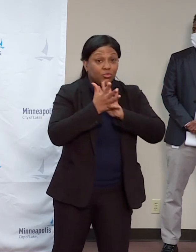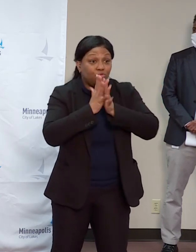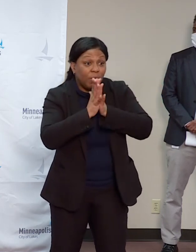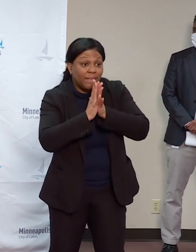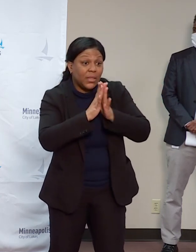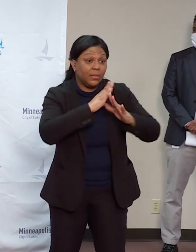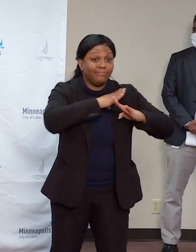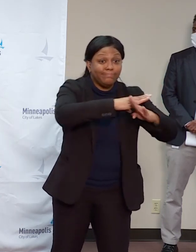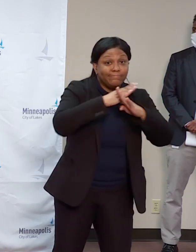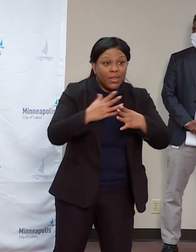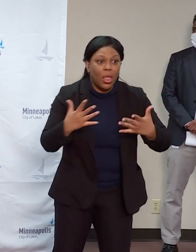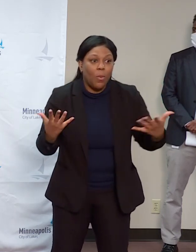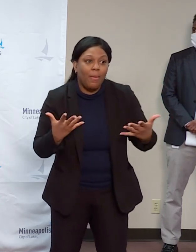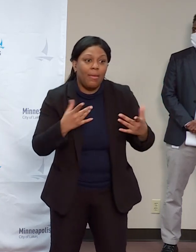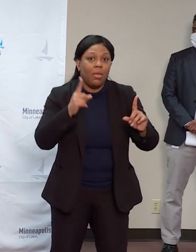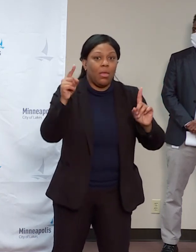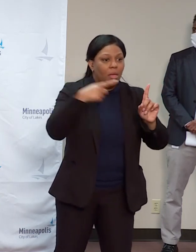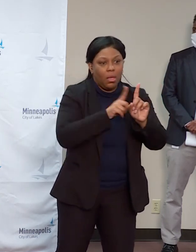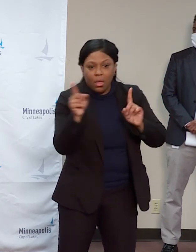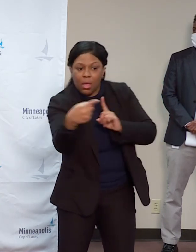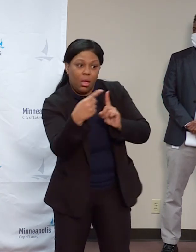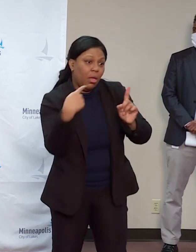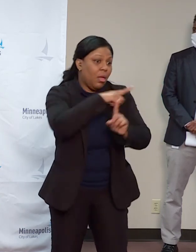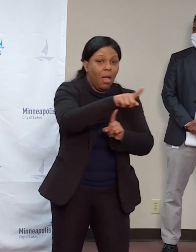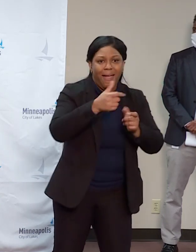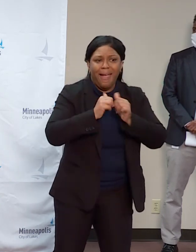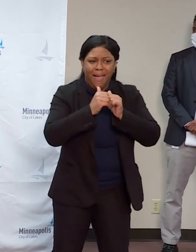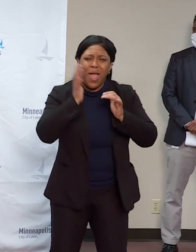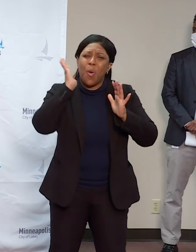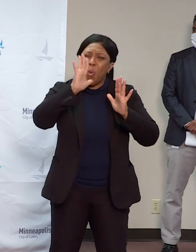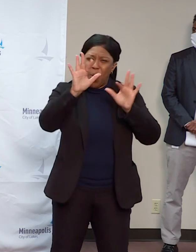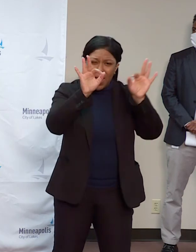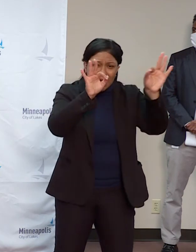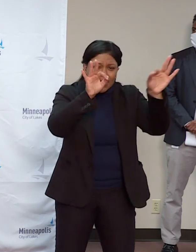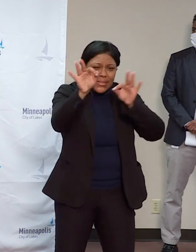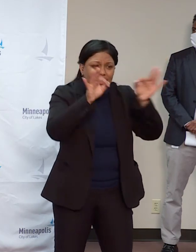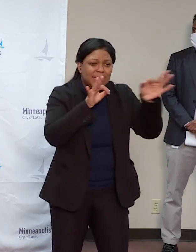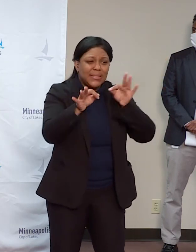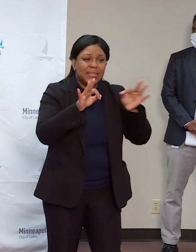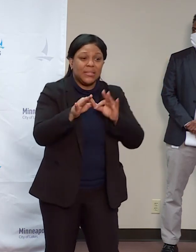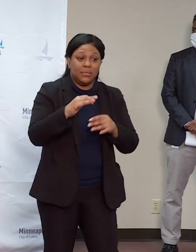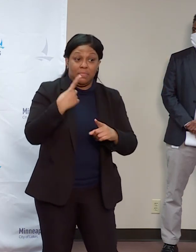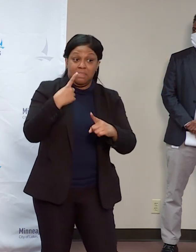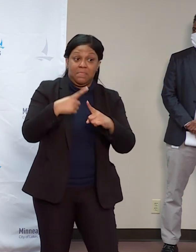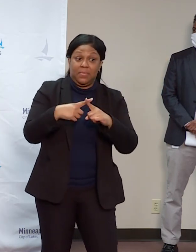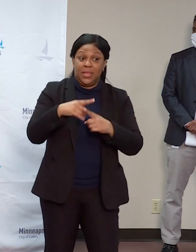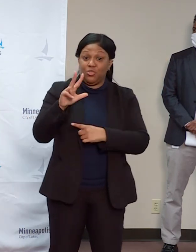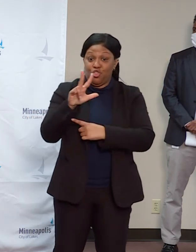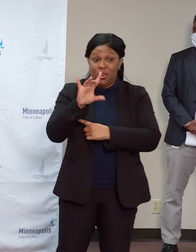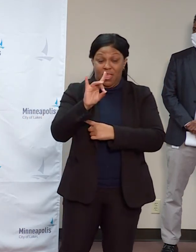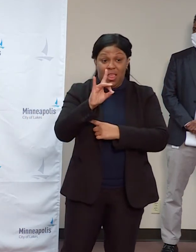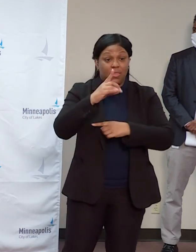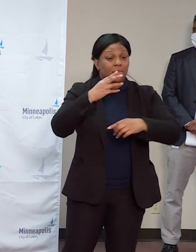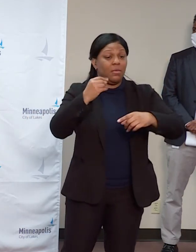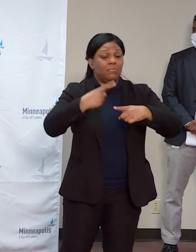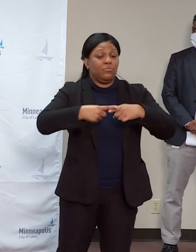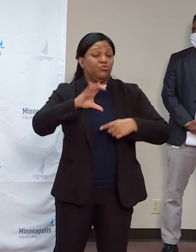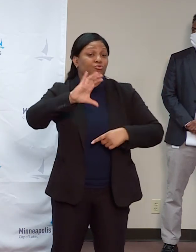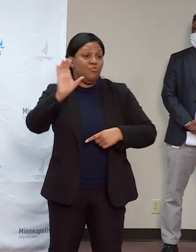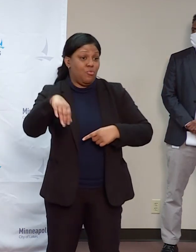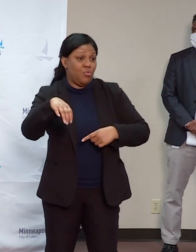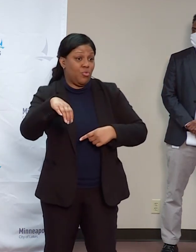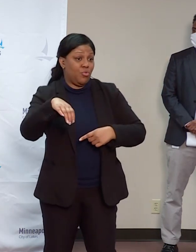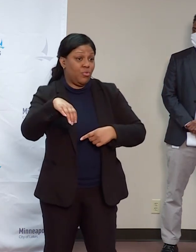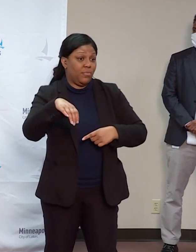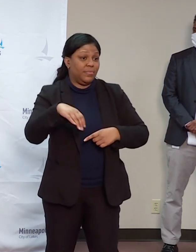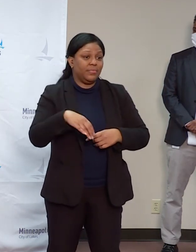with particular focus in on downtown near the Government Center, 38th and Chicago, Lake Street, West Broadway and other commercial corridors, the